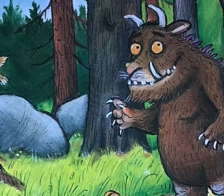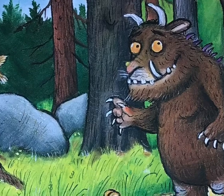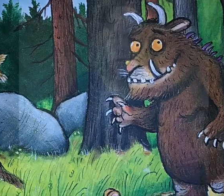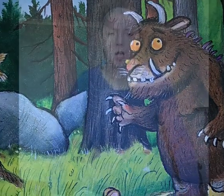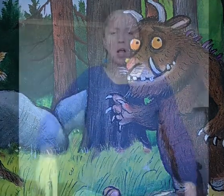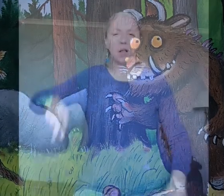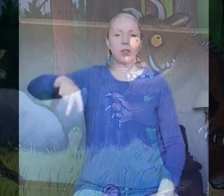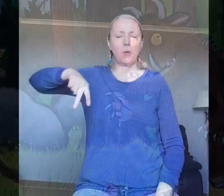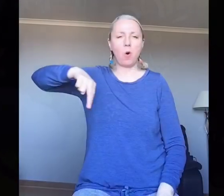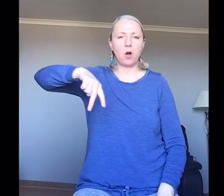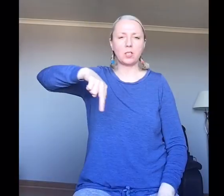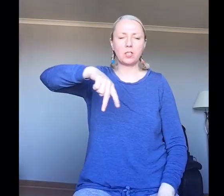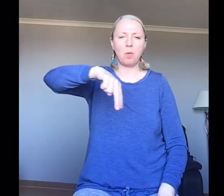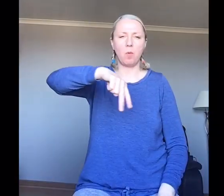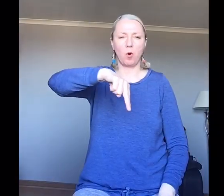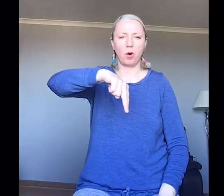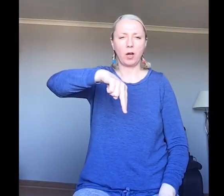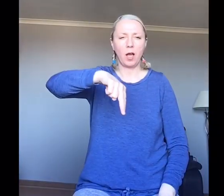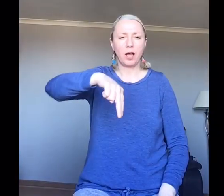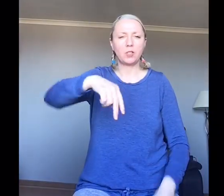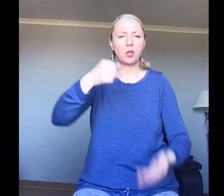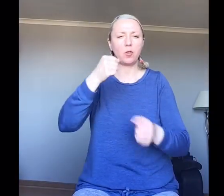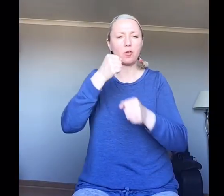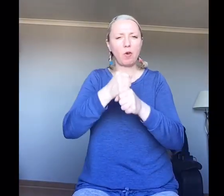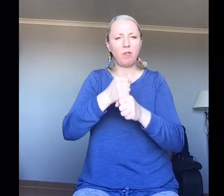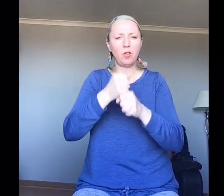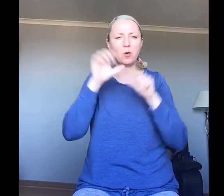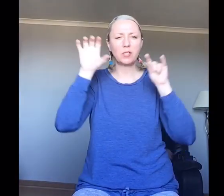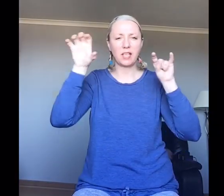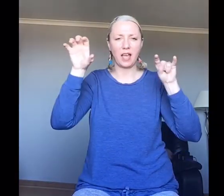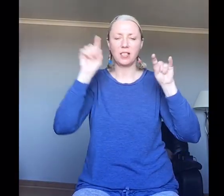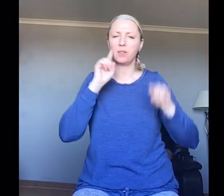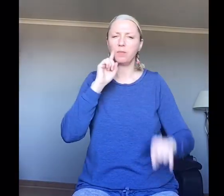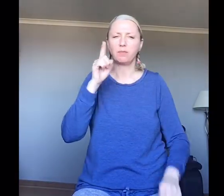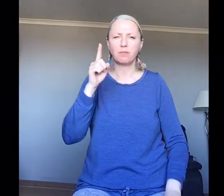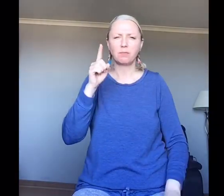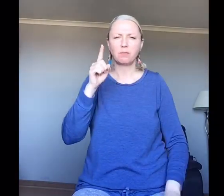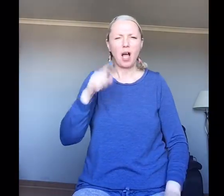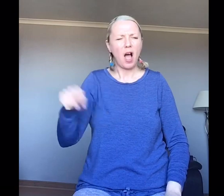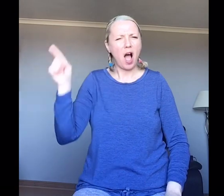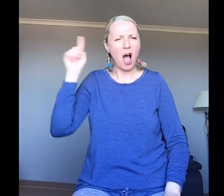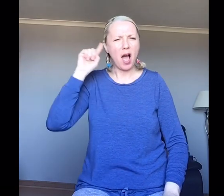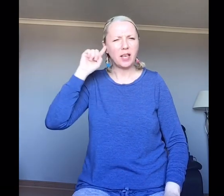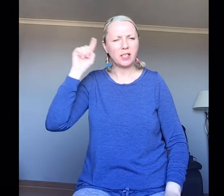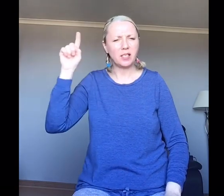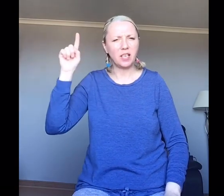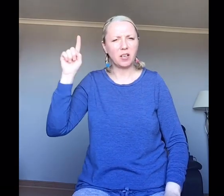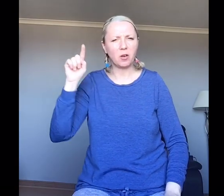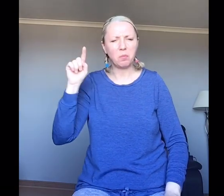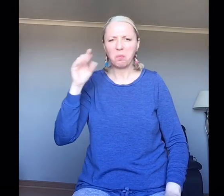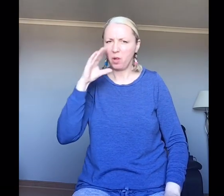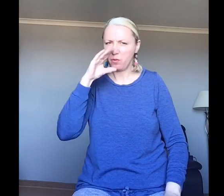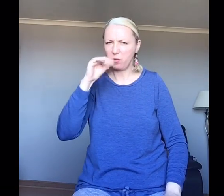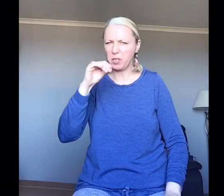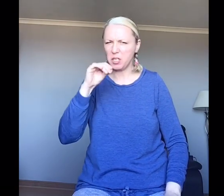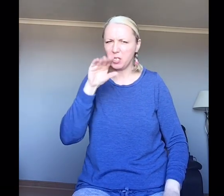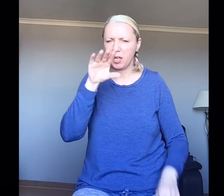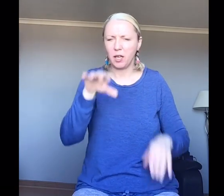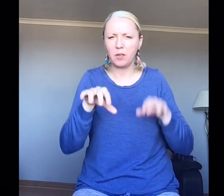They walked some more, until the Gruffalo said. I can hear feet in the